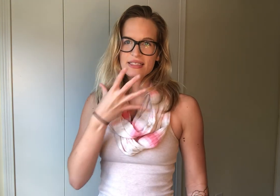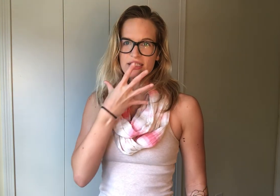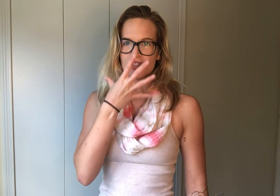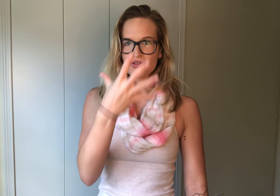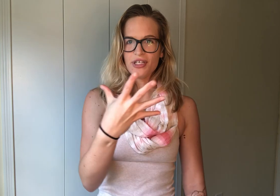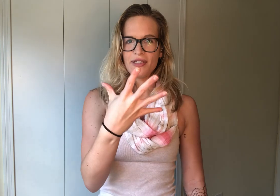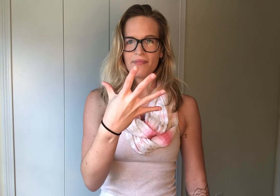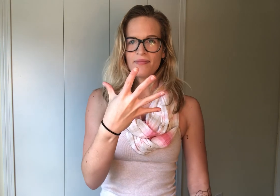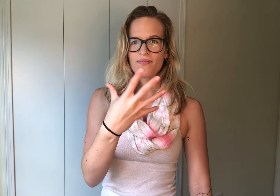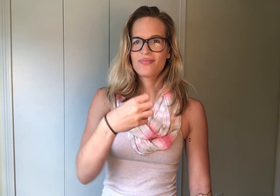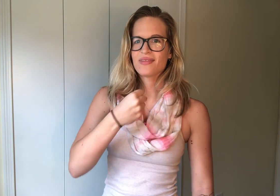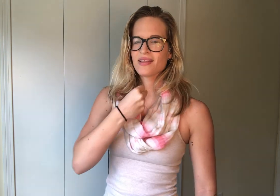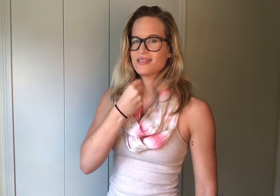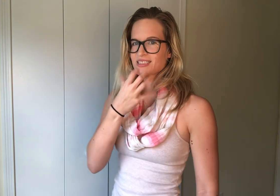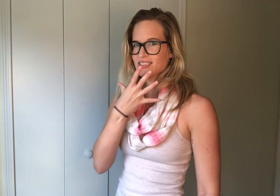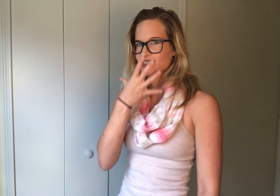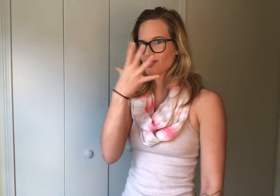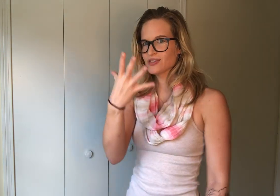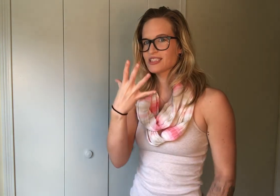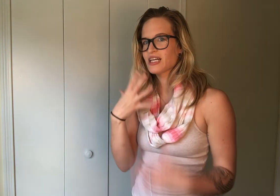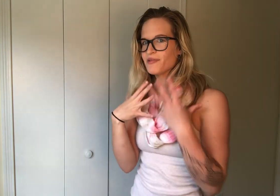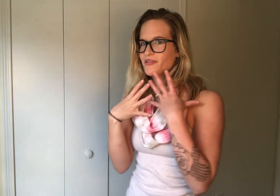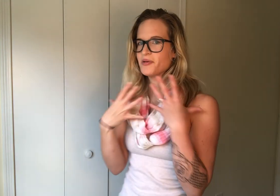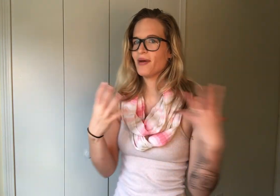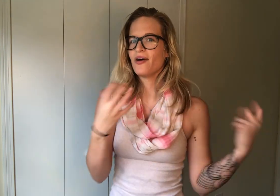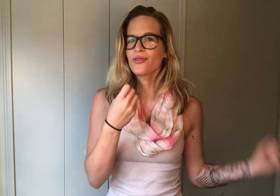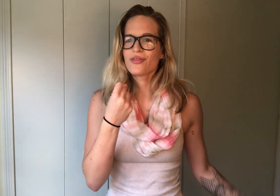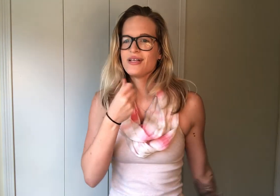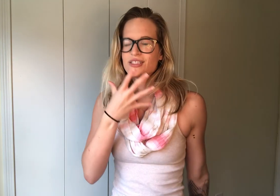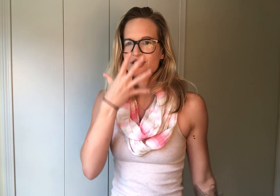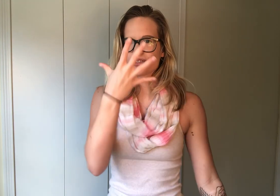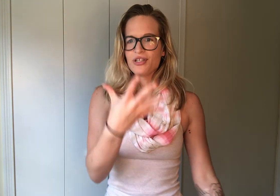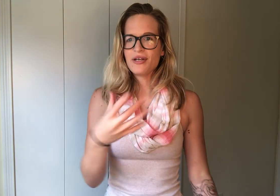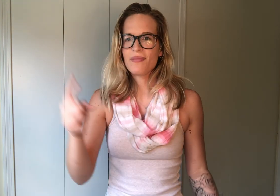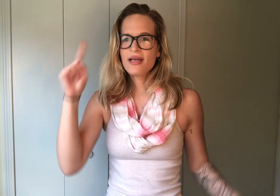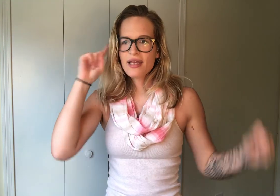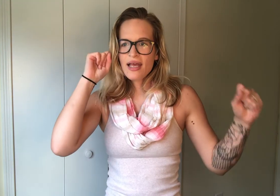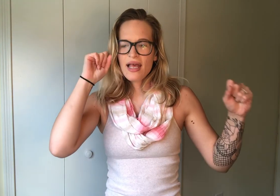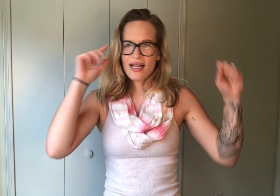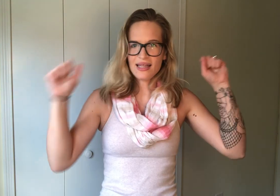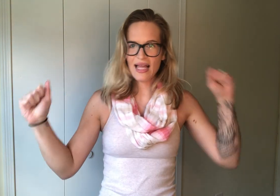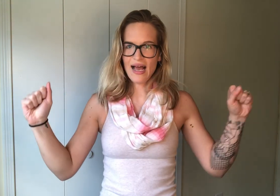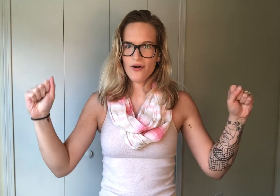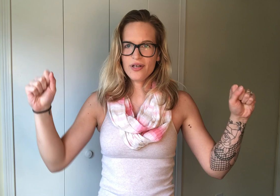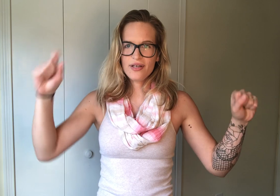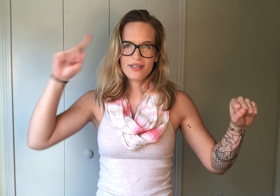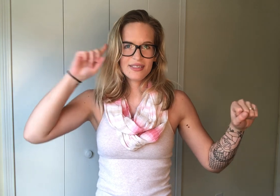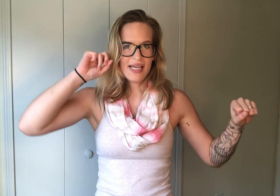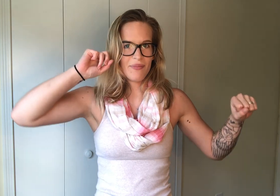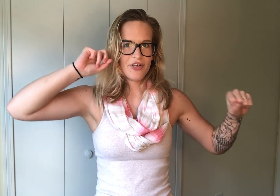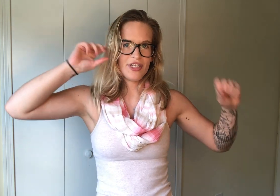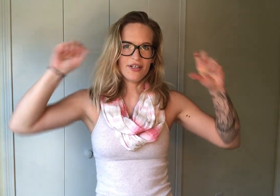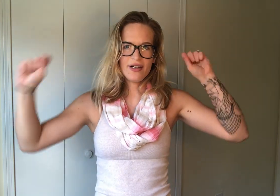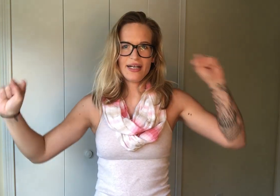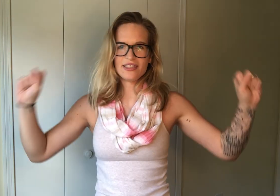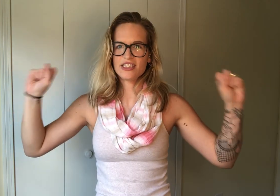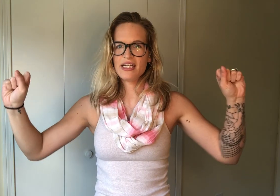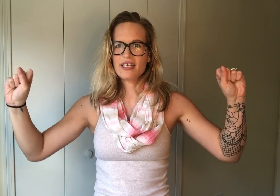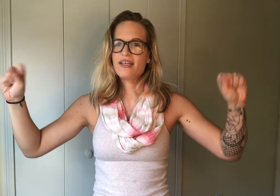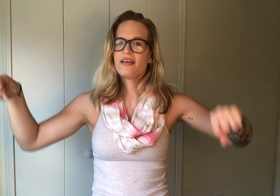scream, just shows it coming from your mouth, scream, loud, tap your ear and shake it